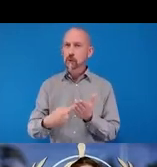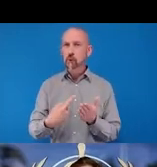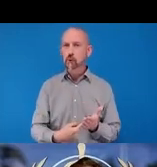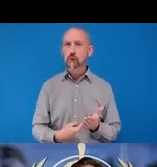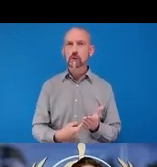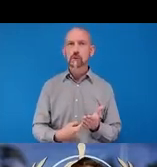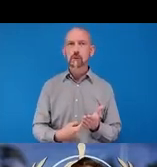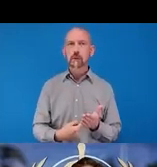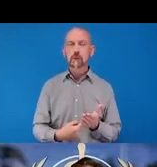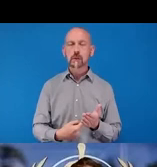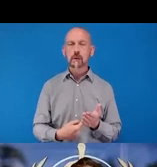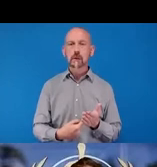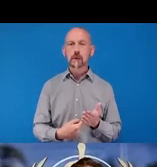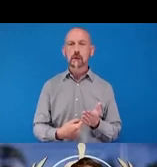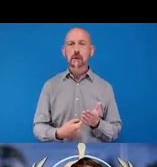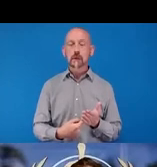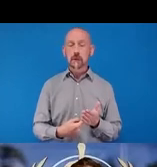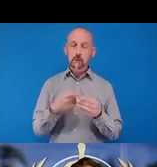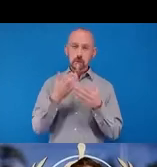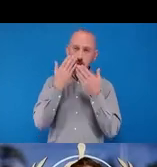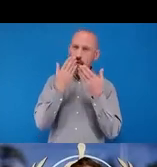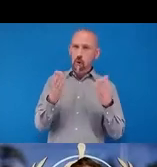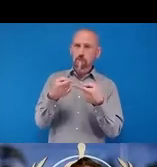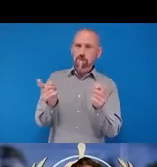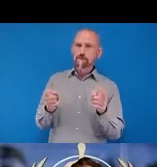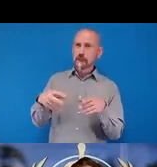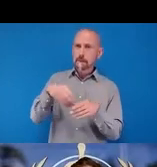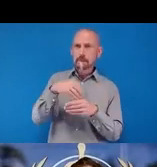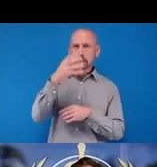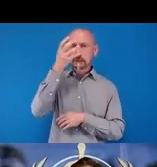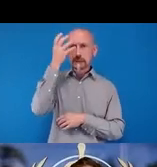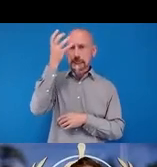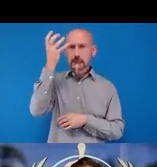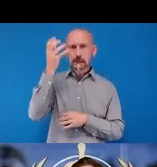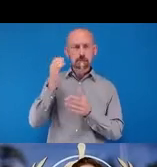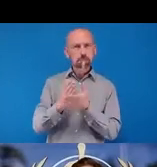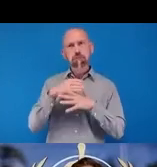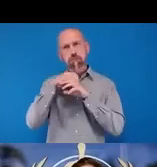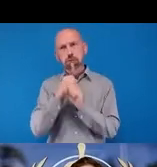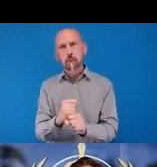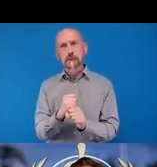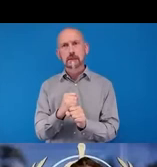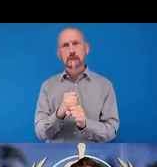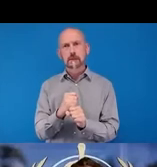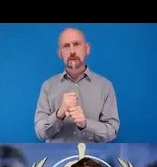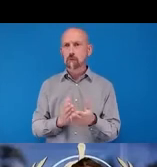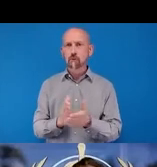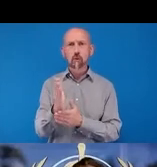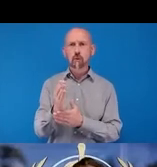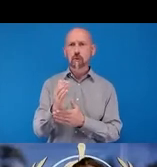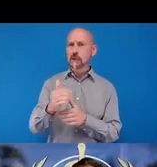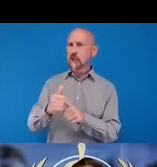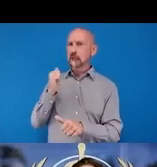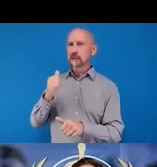great commitment from member states during the last 20 years and even